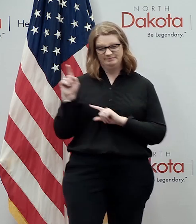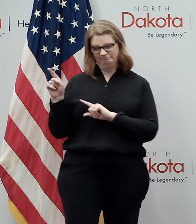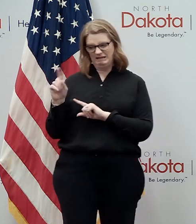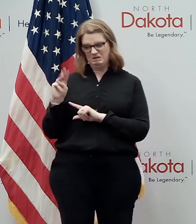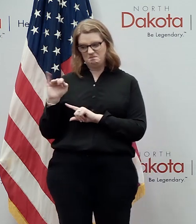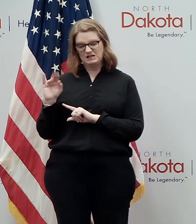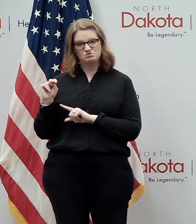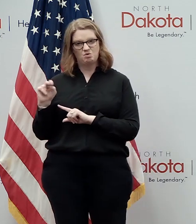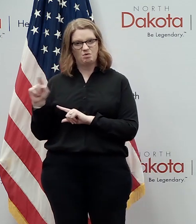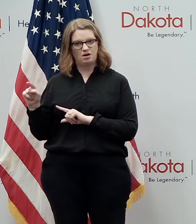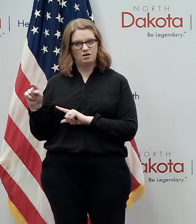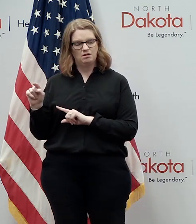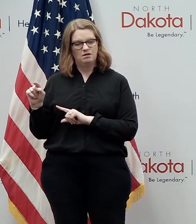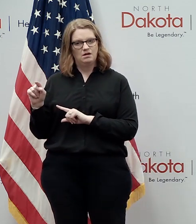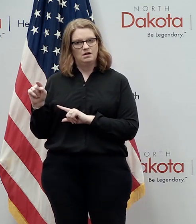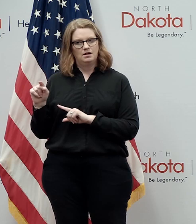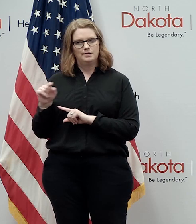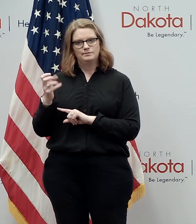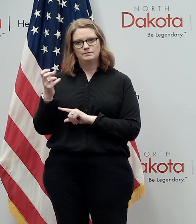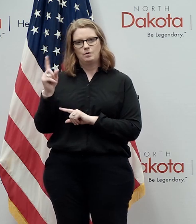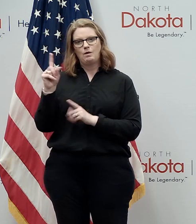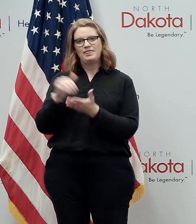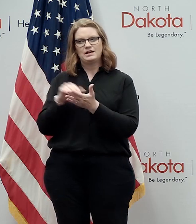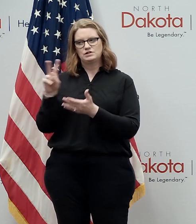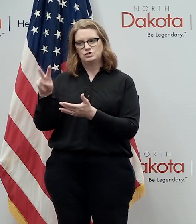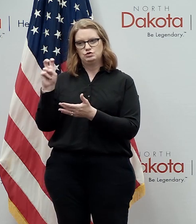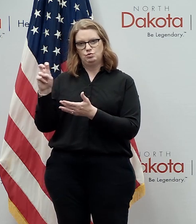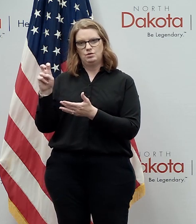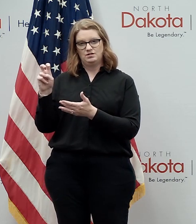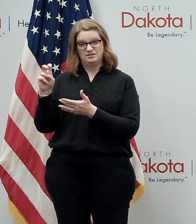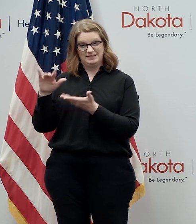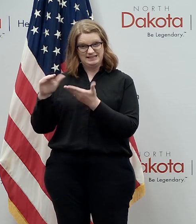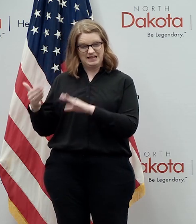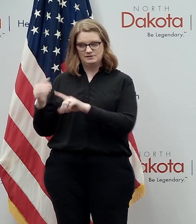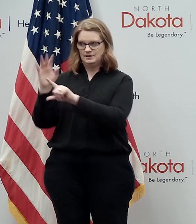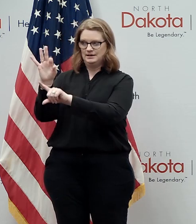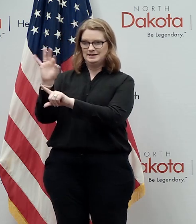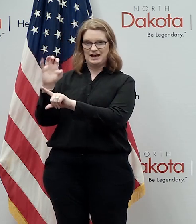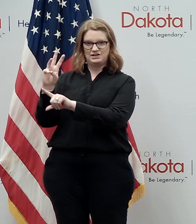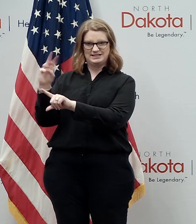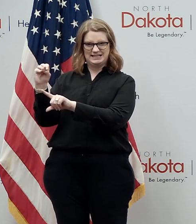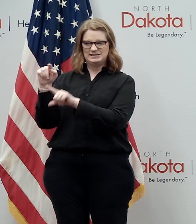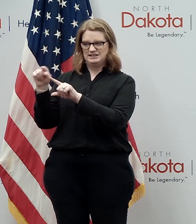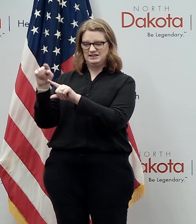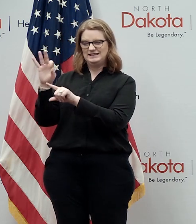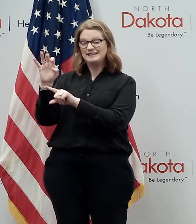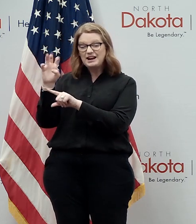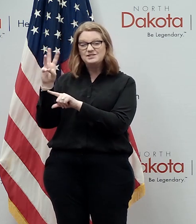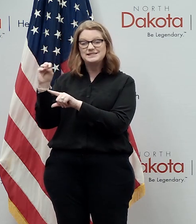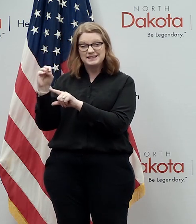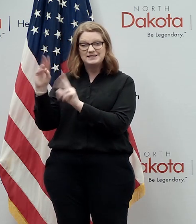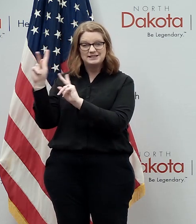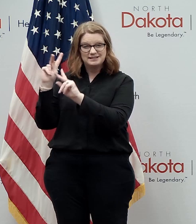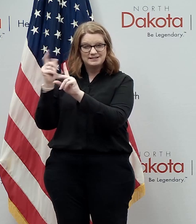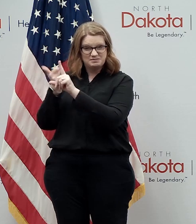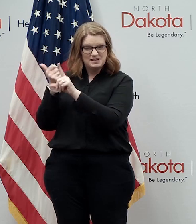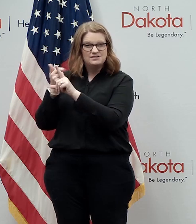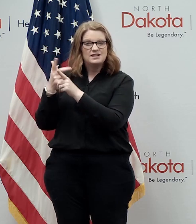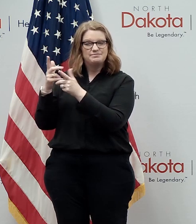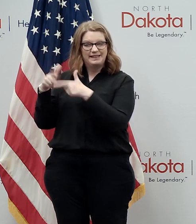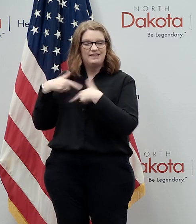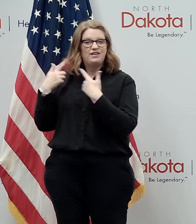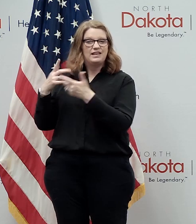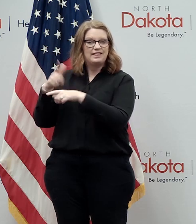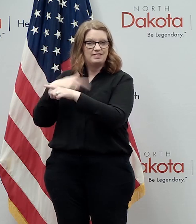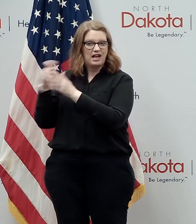minnesota uh of their nearly 1200 deaths 968 of those have been in long-term care in contrast in north